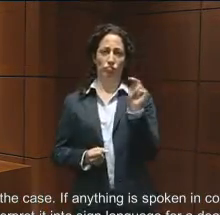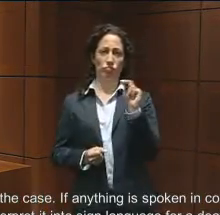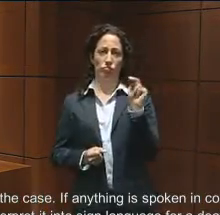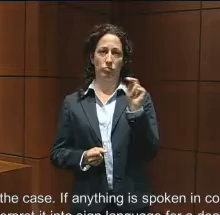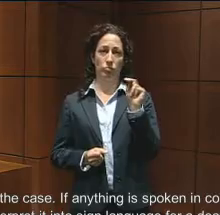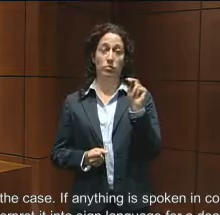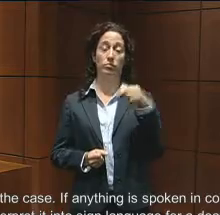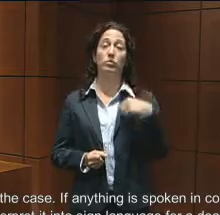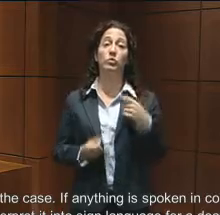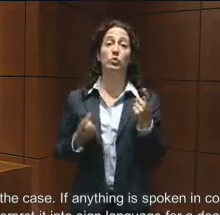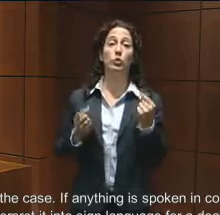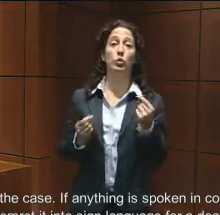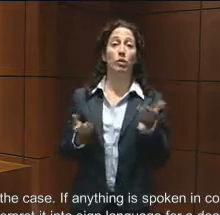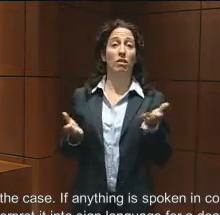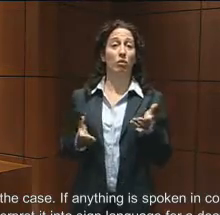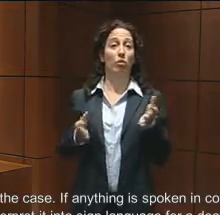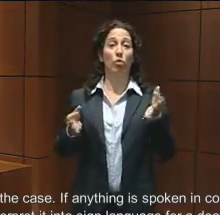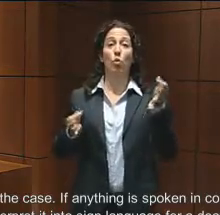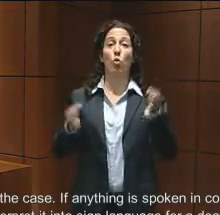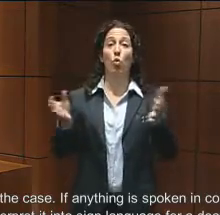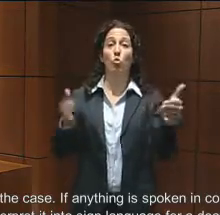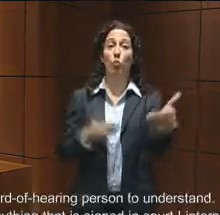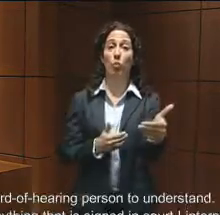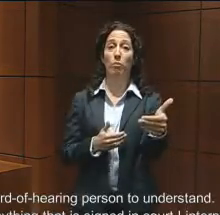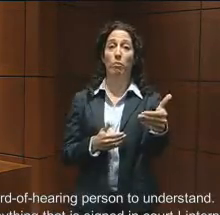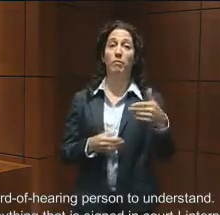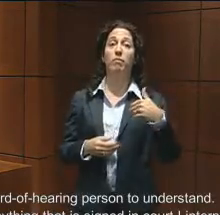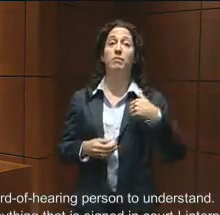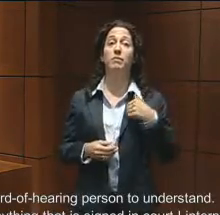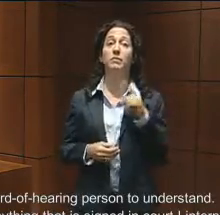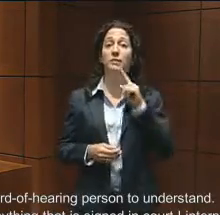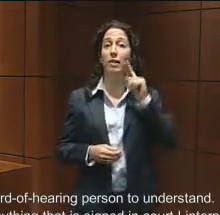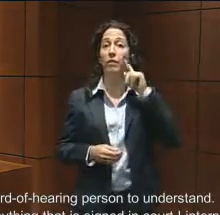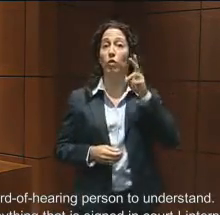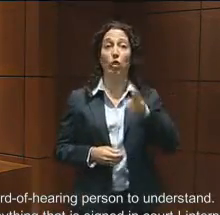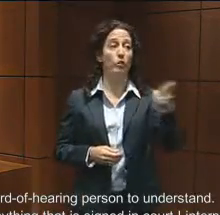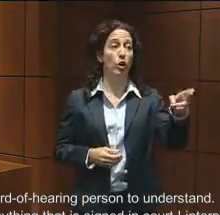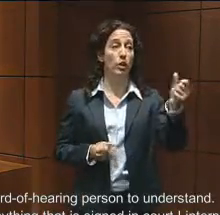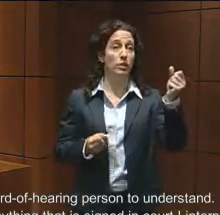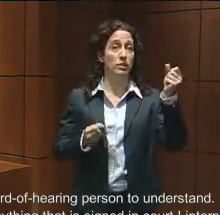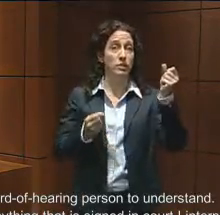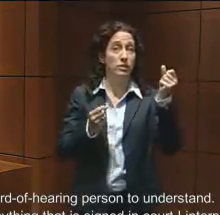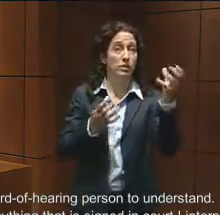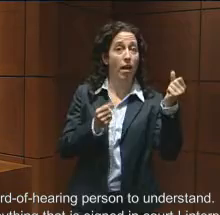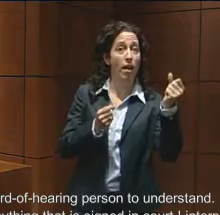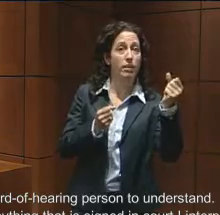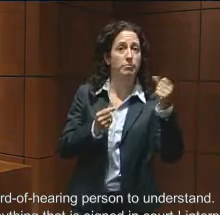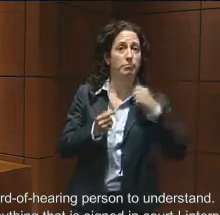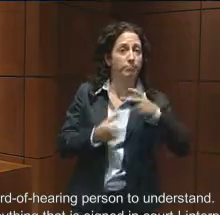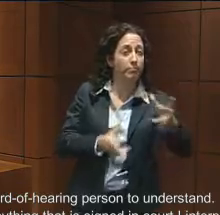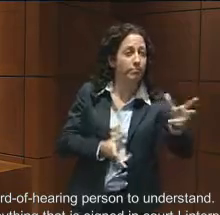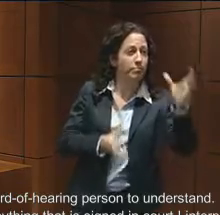If anything is spoken in court, I interpret it into sign language for a deaf or hard of hearing person to understand.